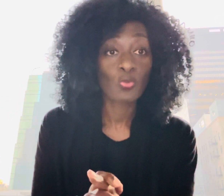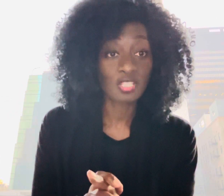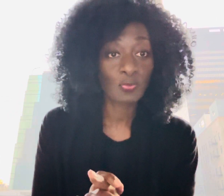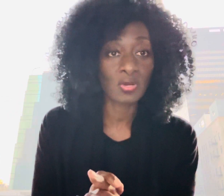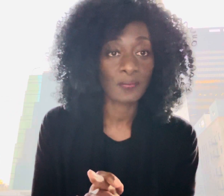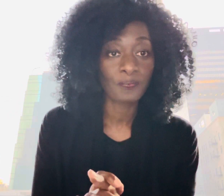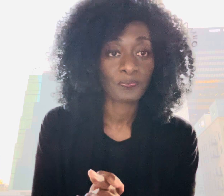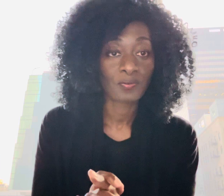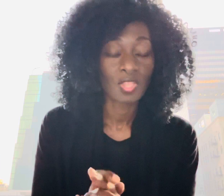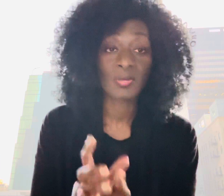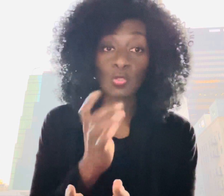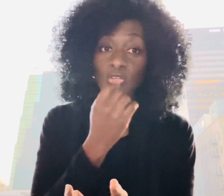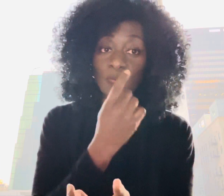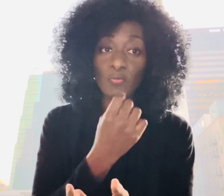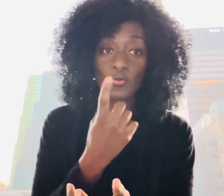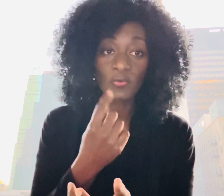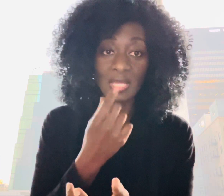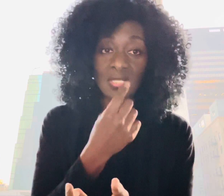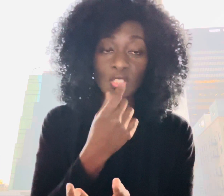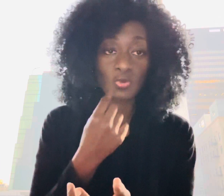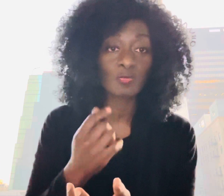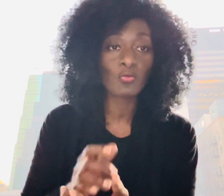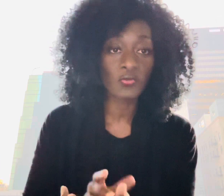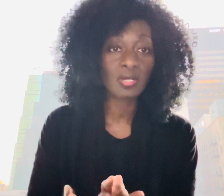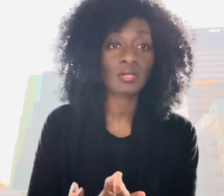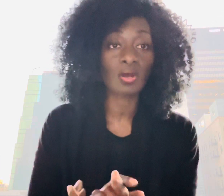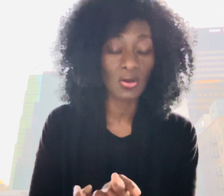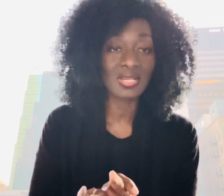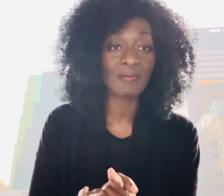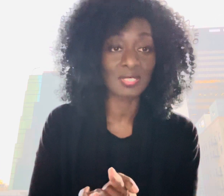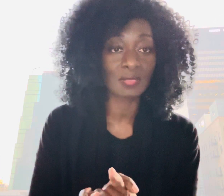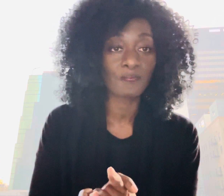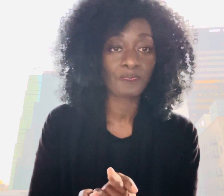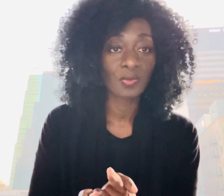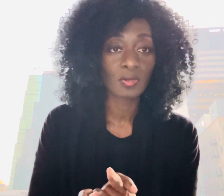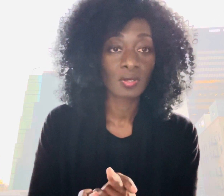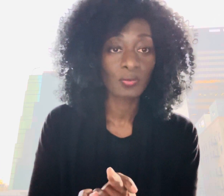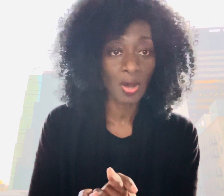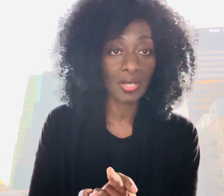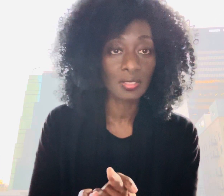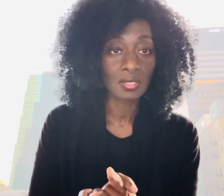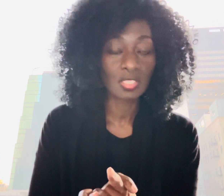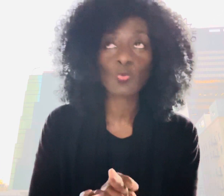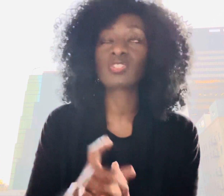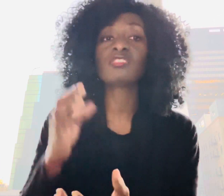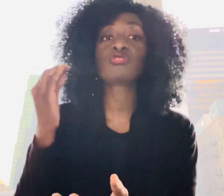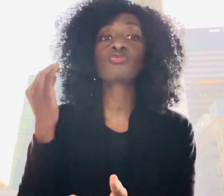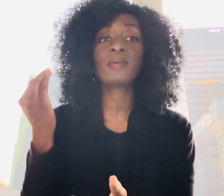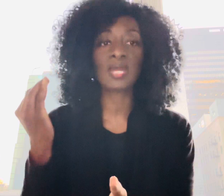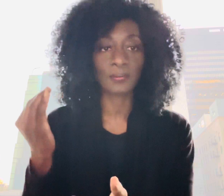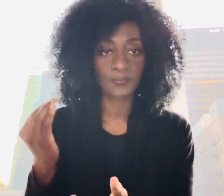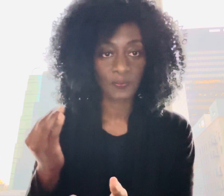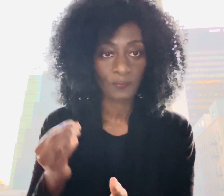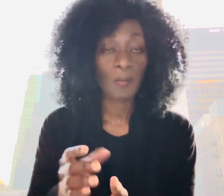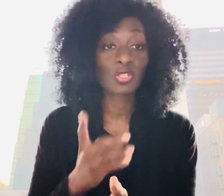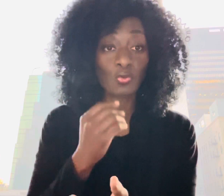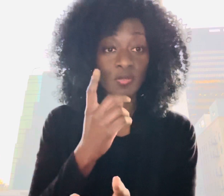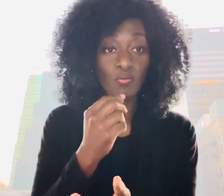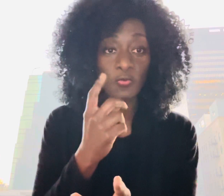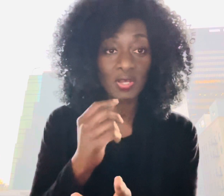whispering but she was moving she was moving her lips right she wasn't screaming but she was moving